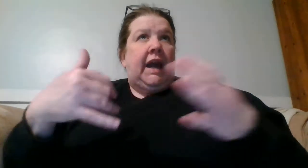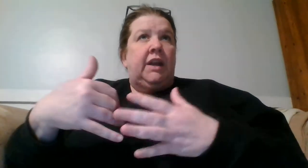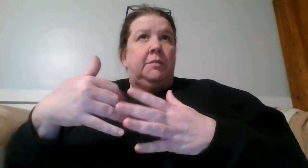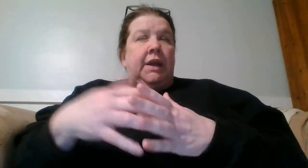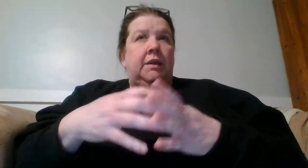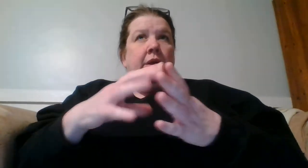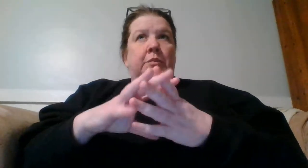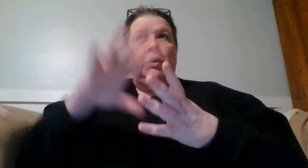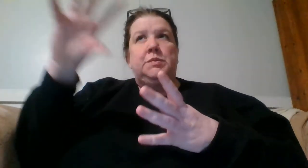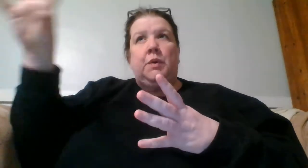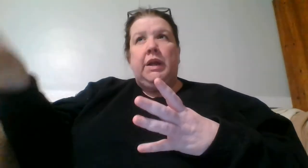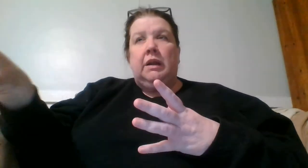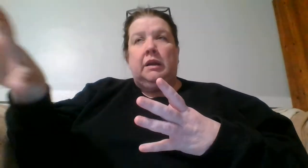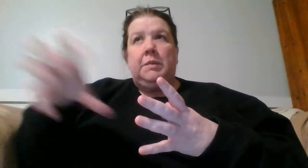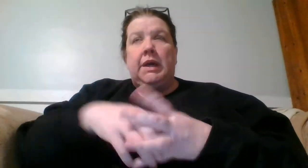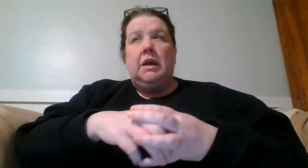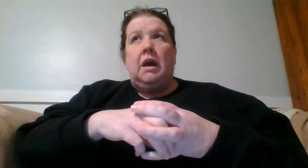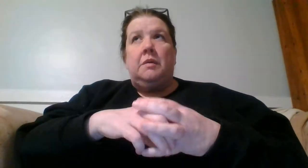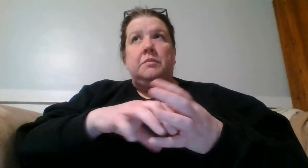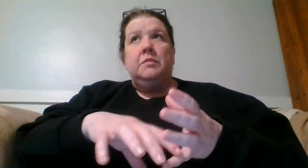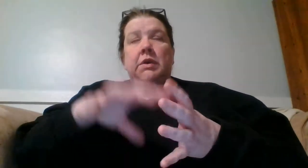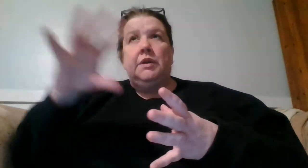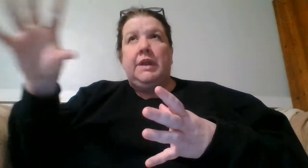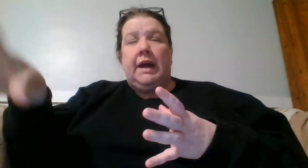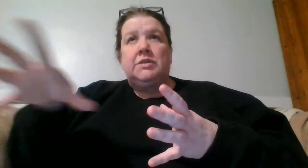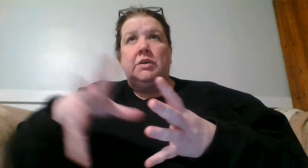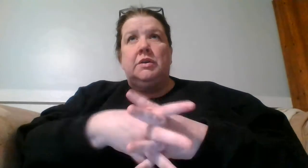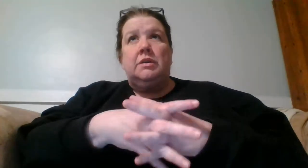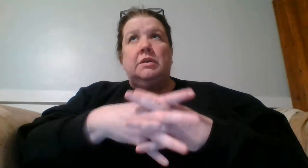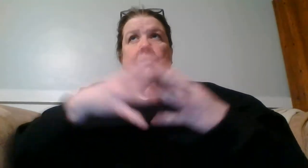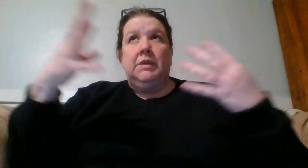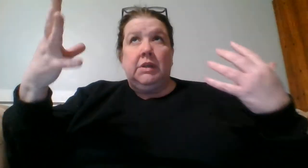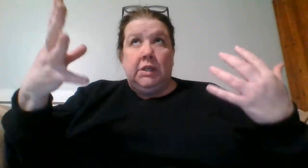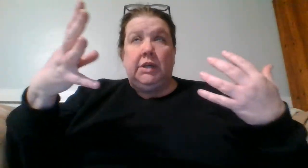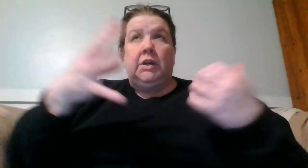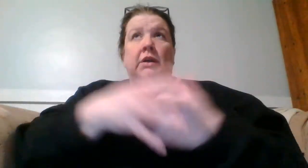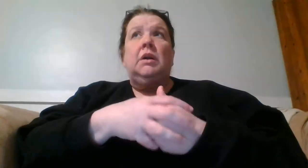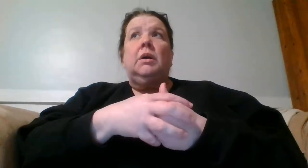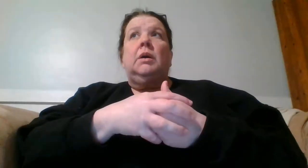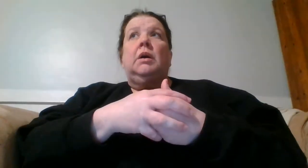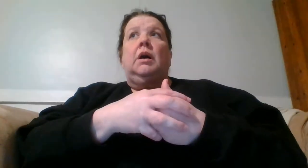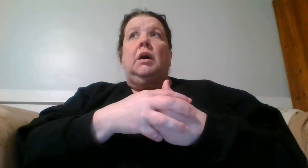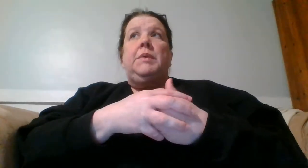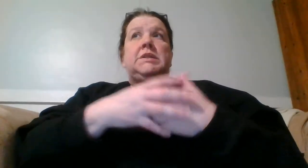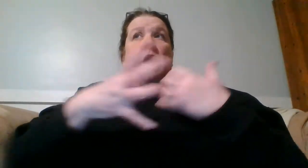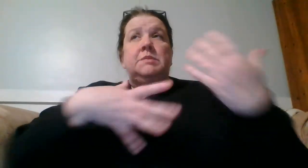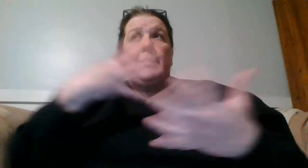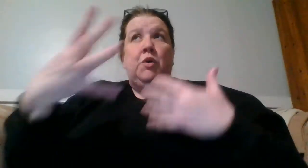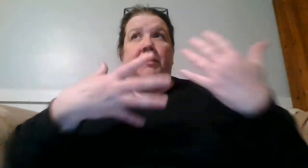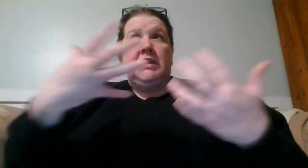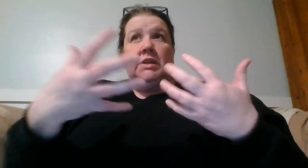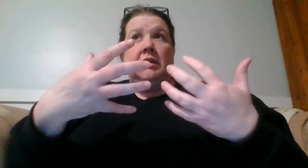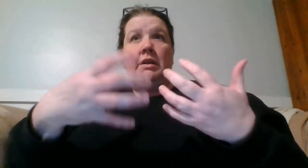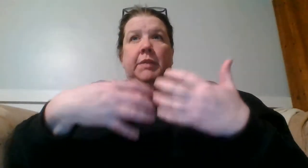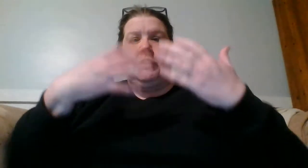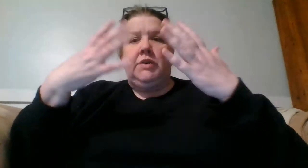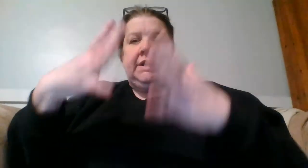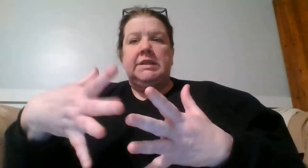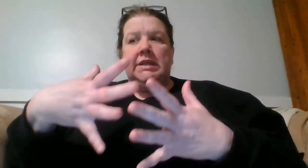Ironman and postponing it a little bit, you know, the extra year, as long as my motivation and my training stays